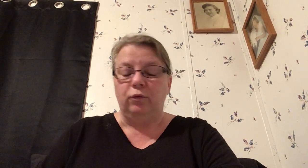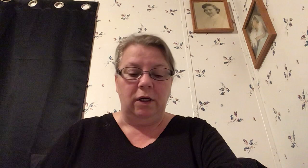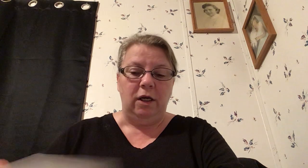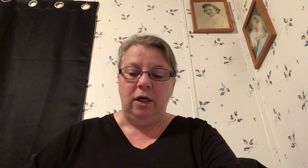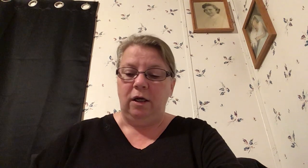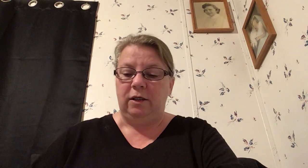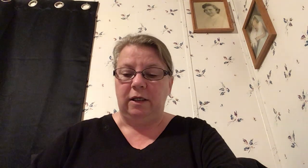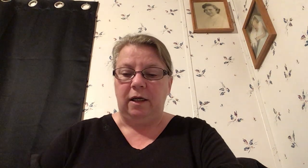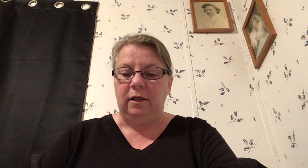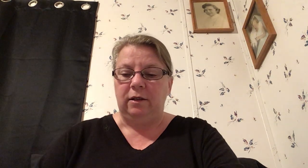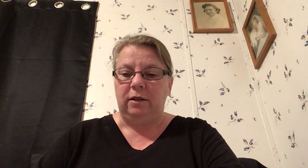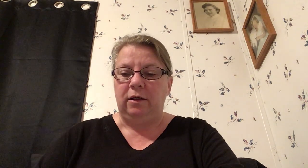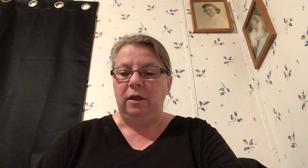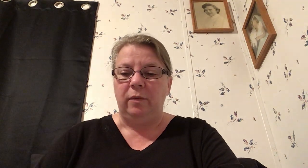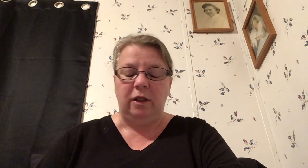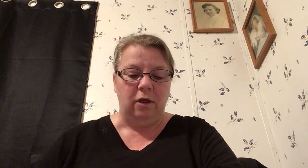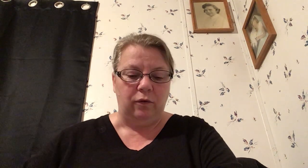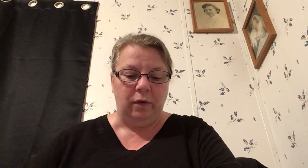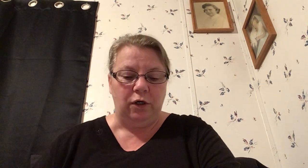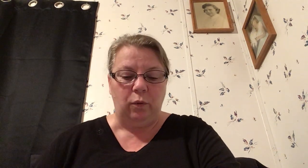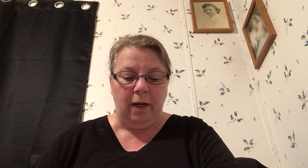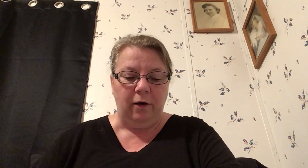read 2nd Timothy 3 12